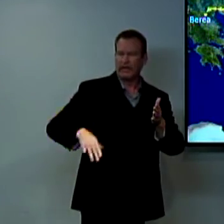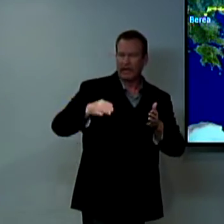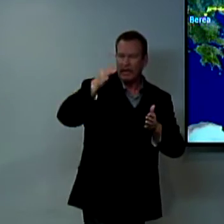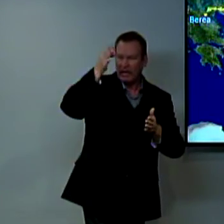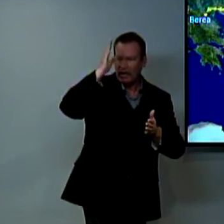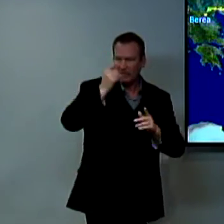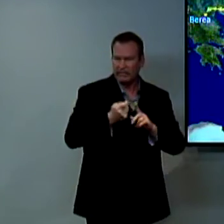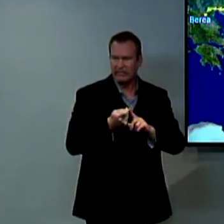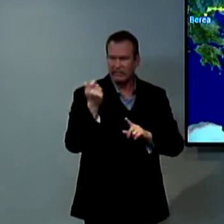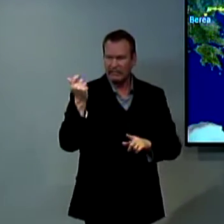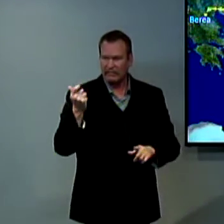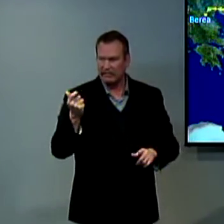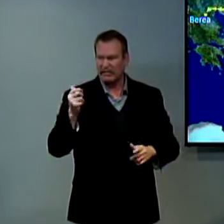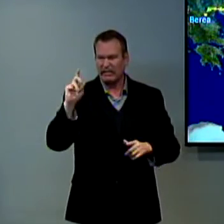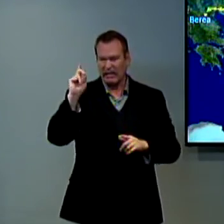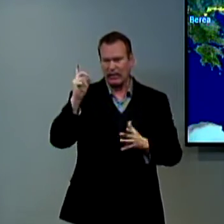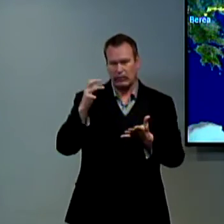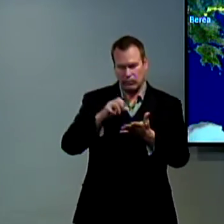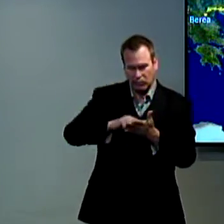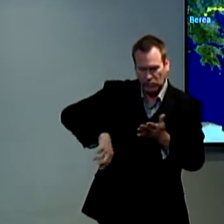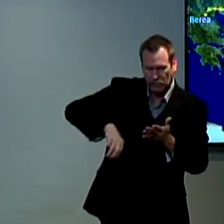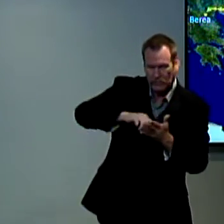they want to take that out remove under God